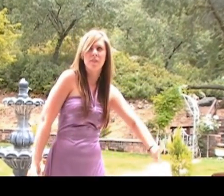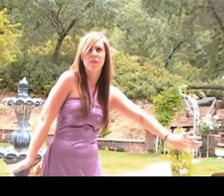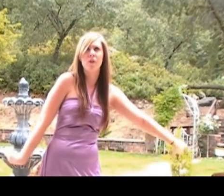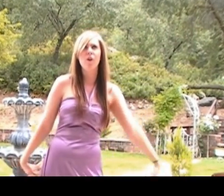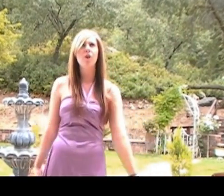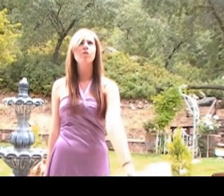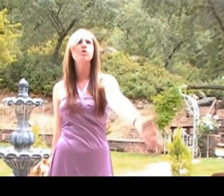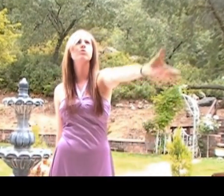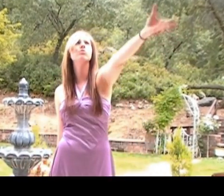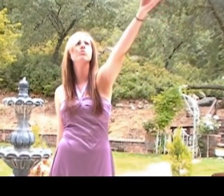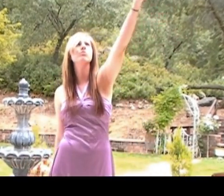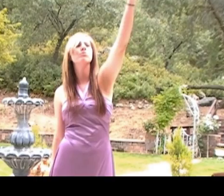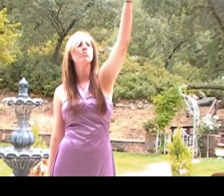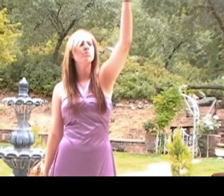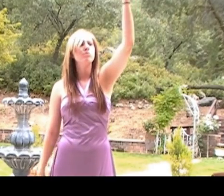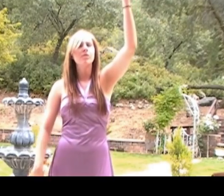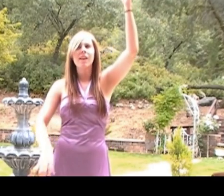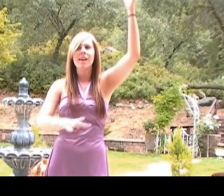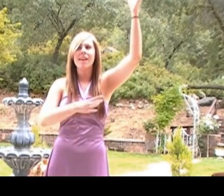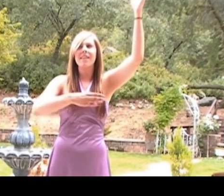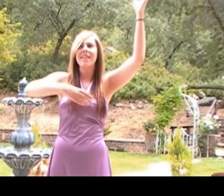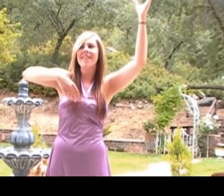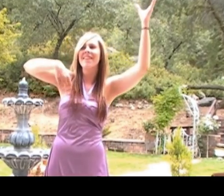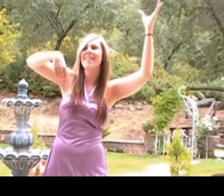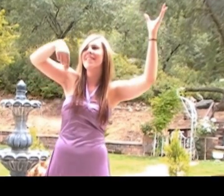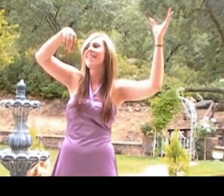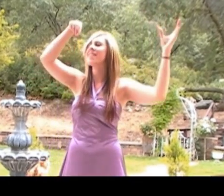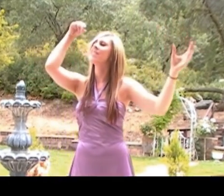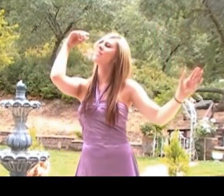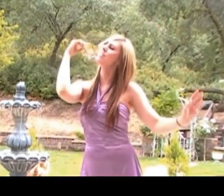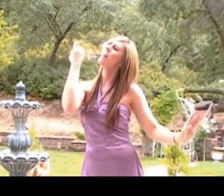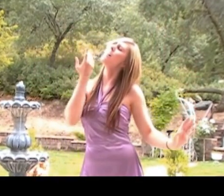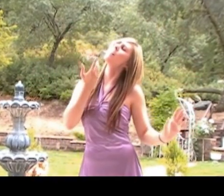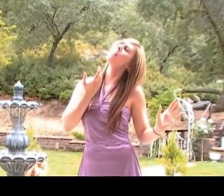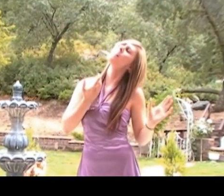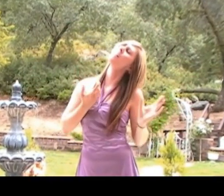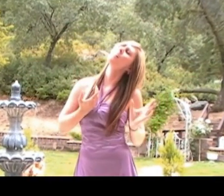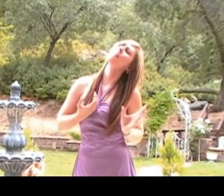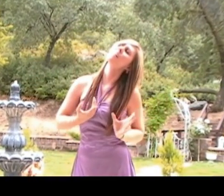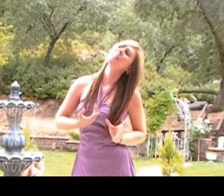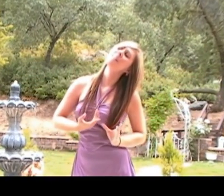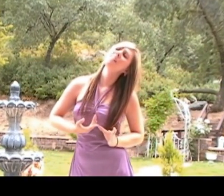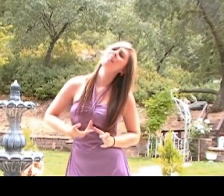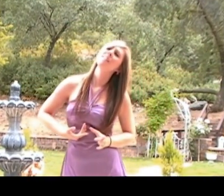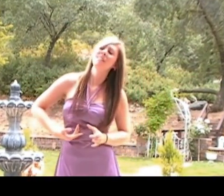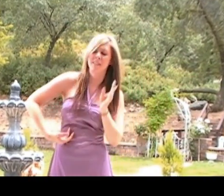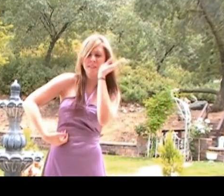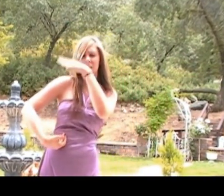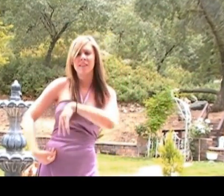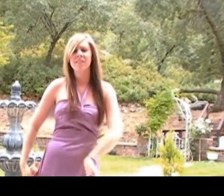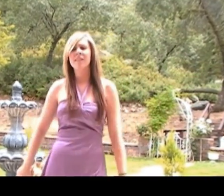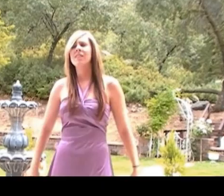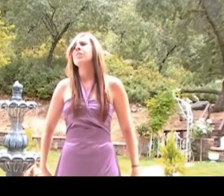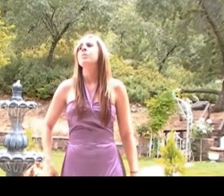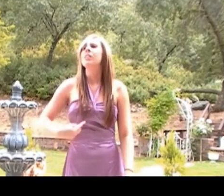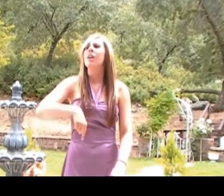you and I When we